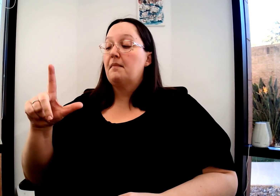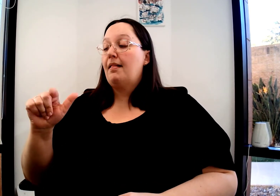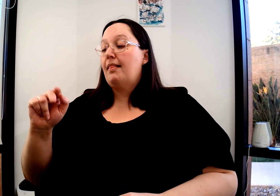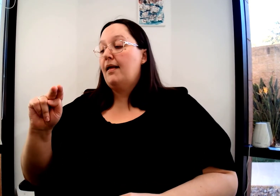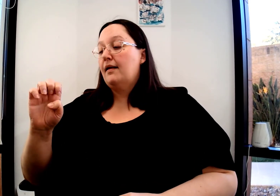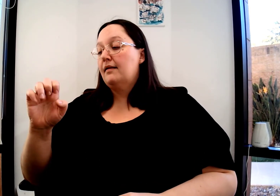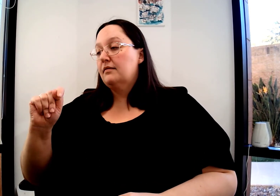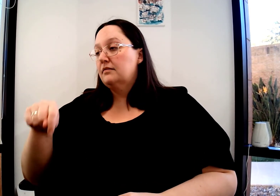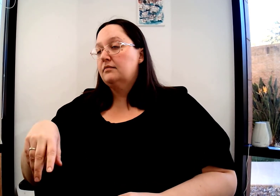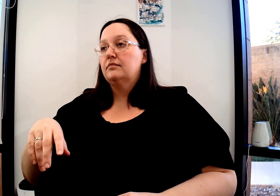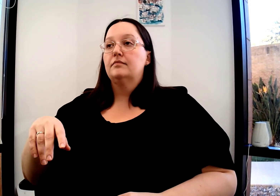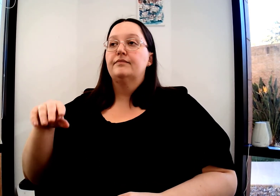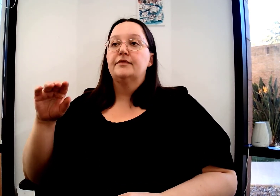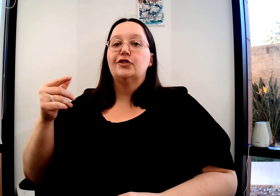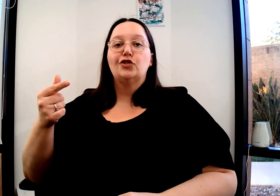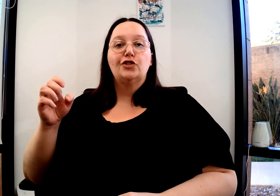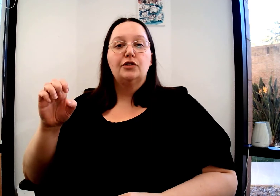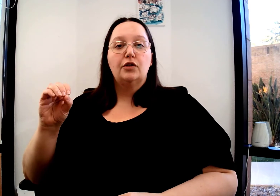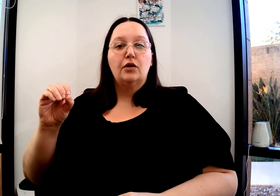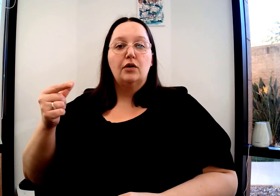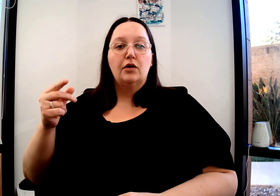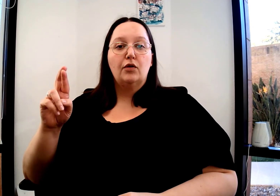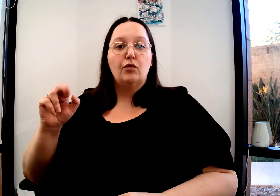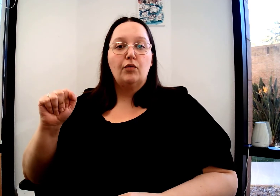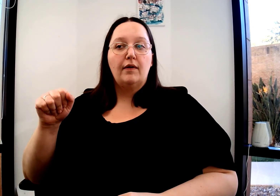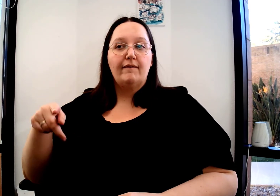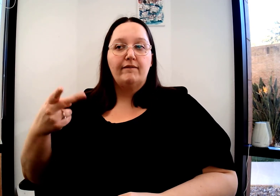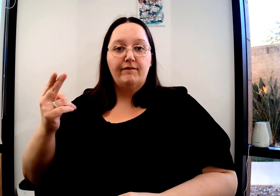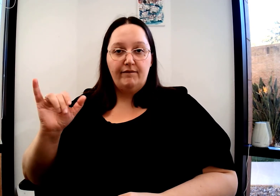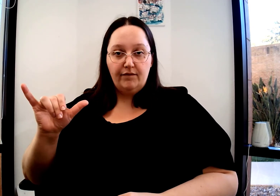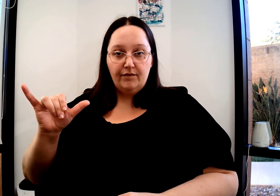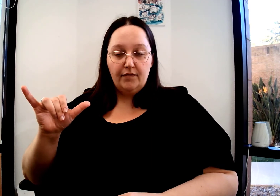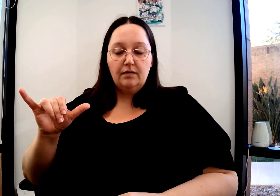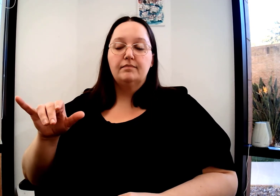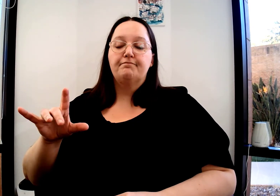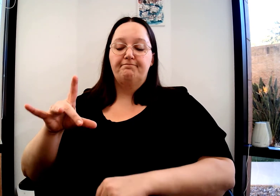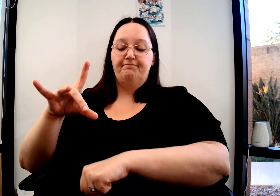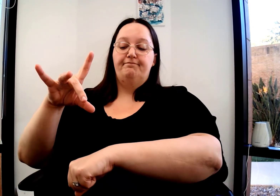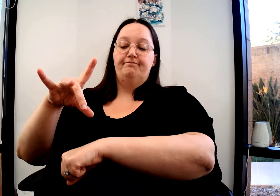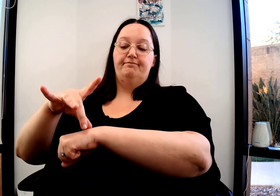Sign Earth, or Planet, or Geology. Sorry, Geography.